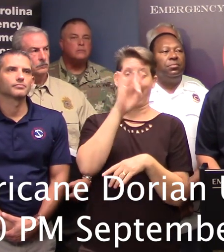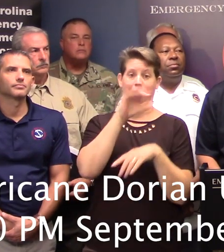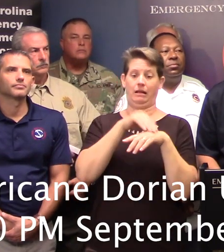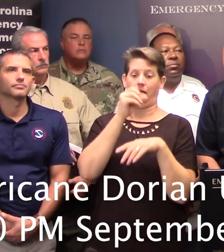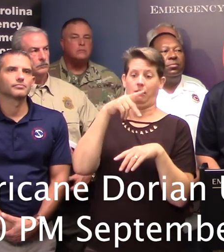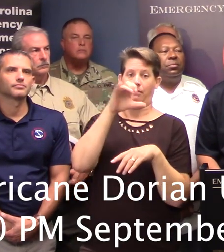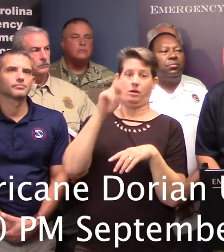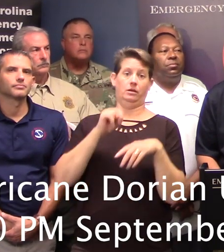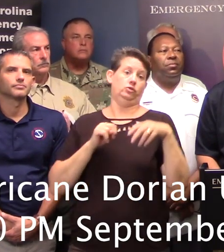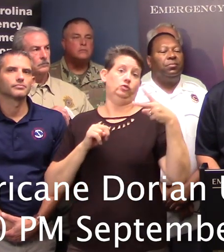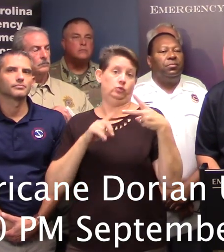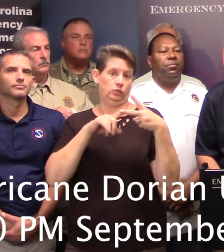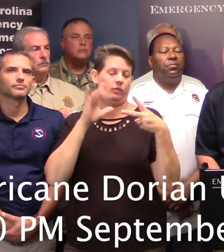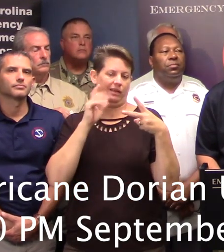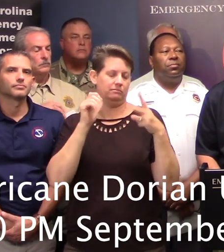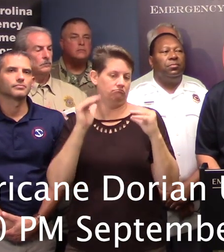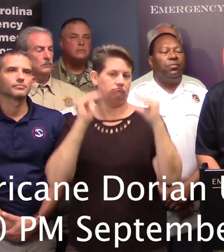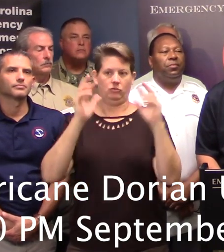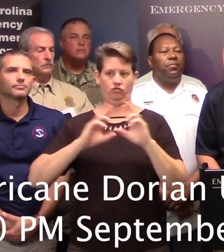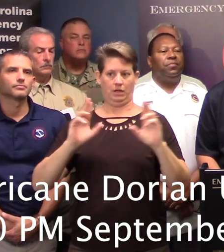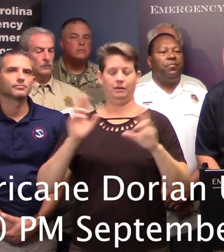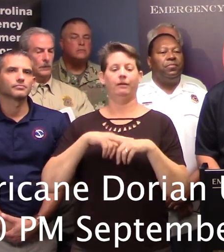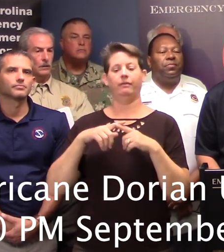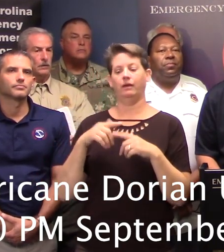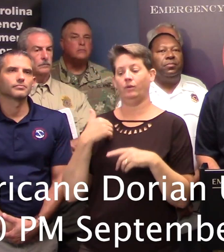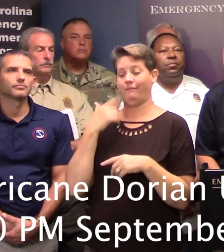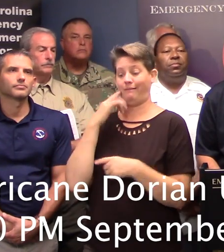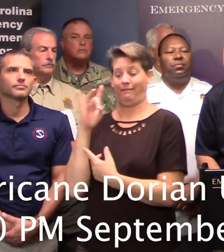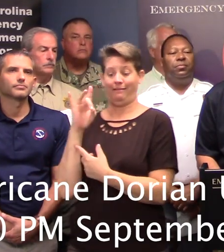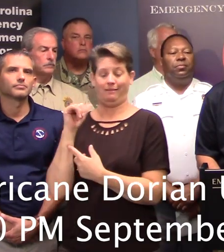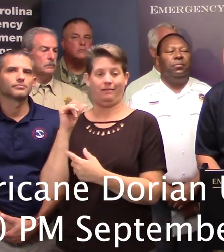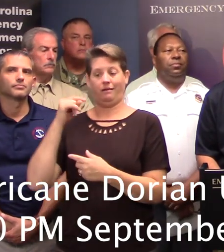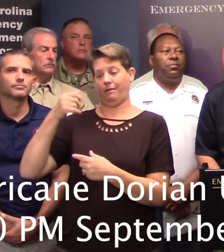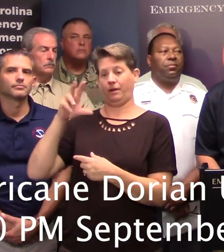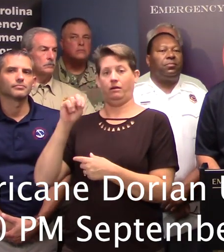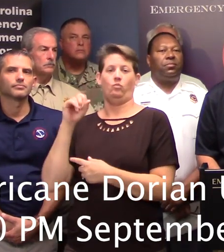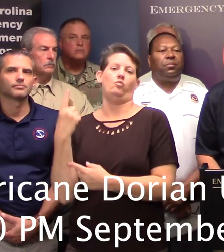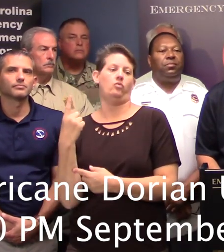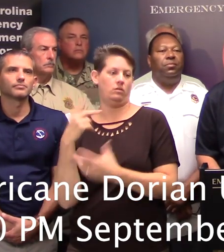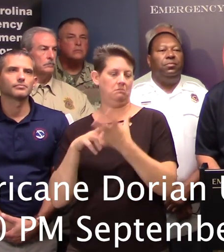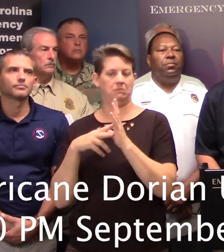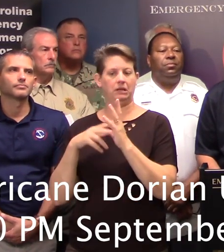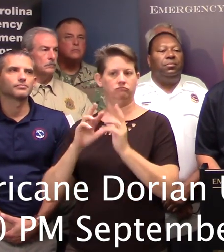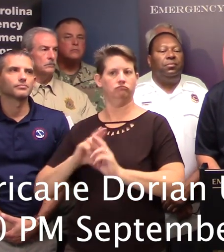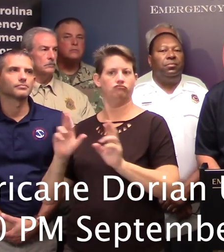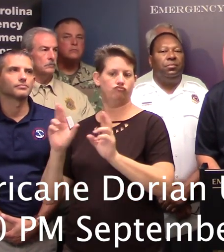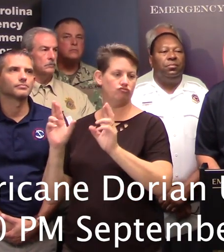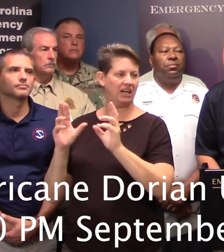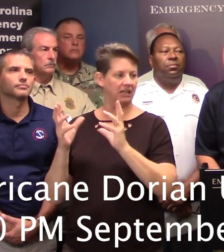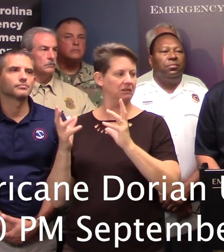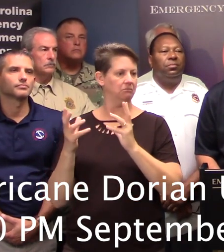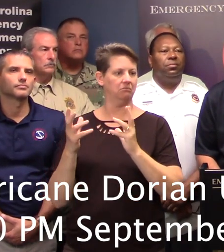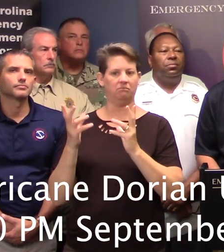2, Operating Condition 2, which is enhanced readiness. And then we have an additional eight at OpCon 1, Operating Condition 1, which is